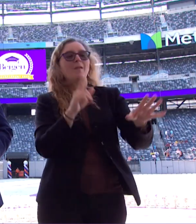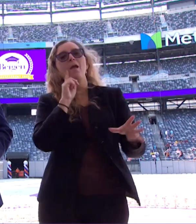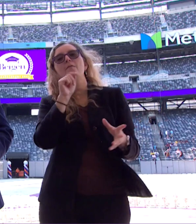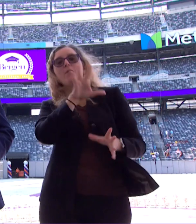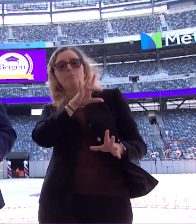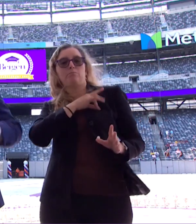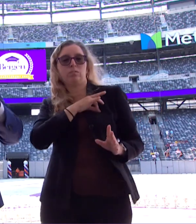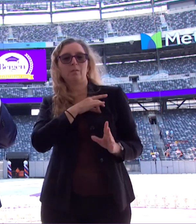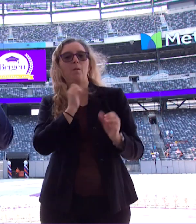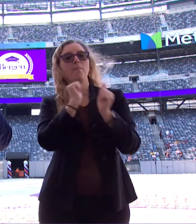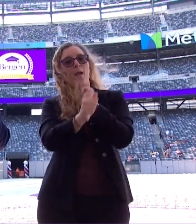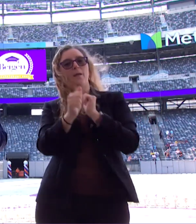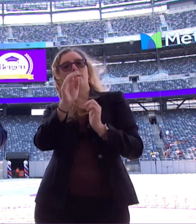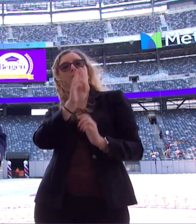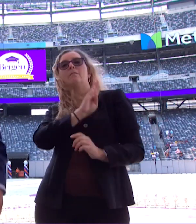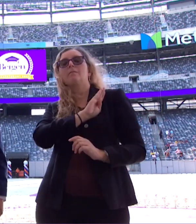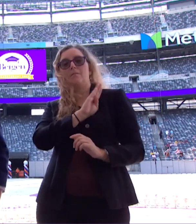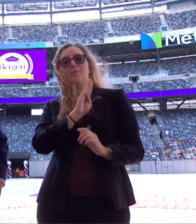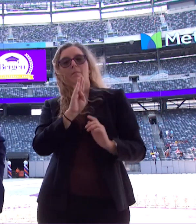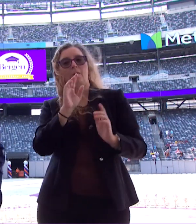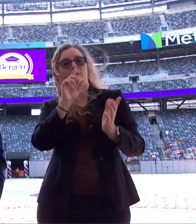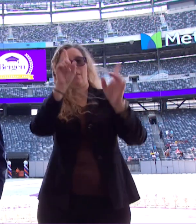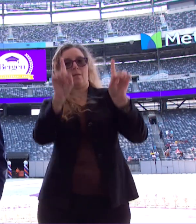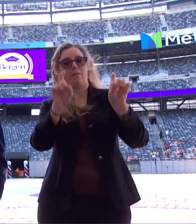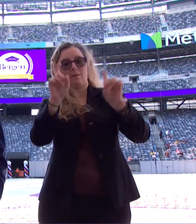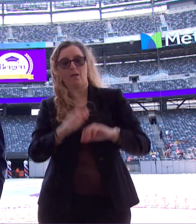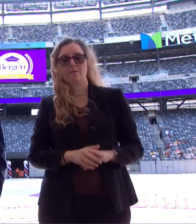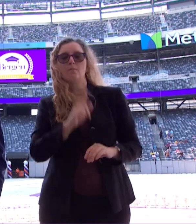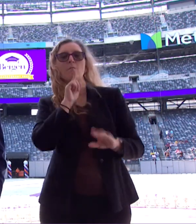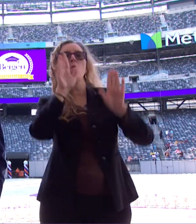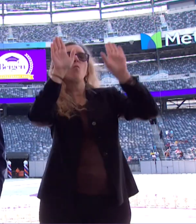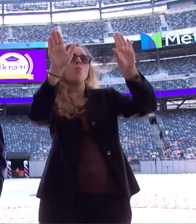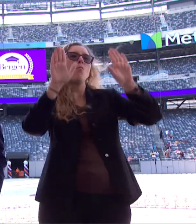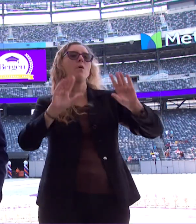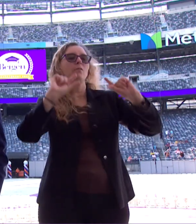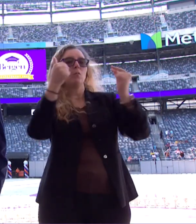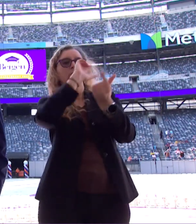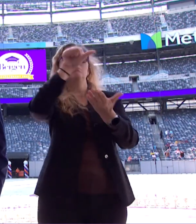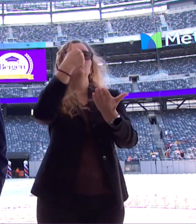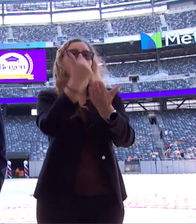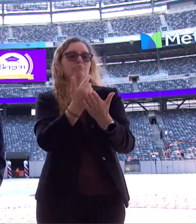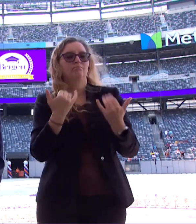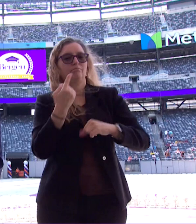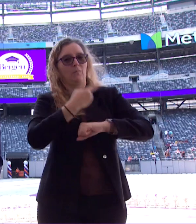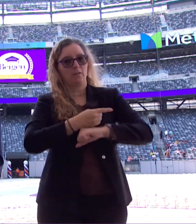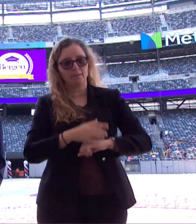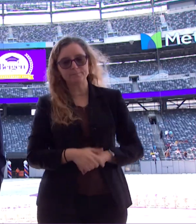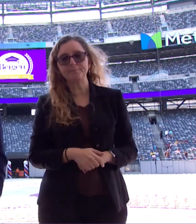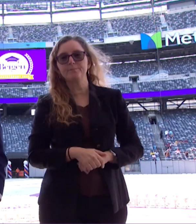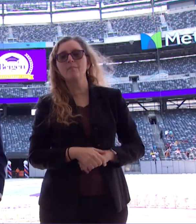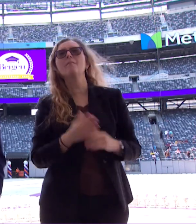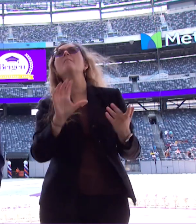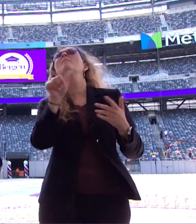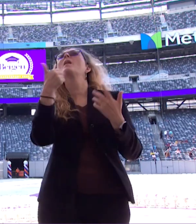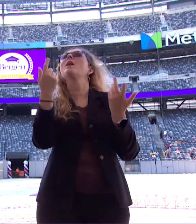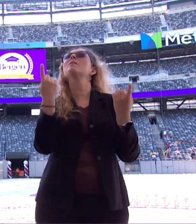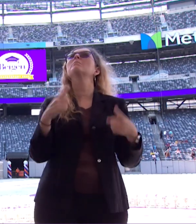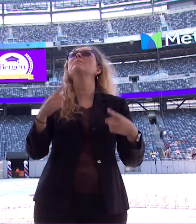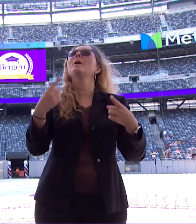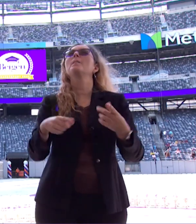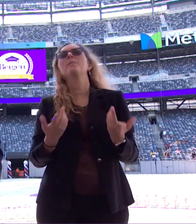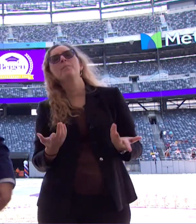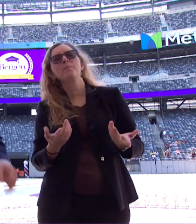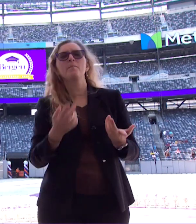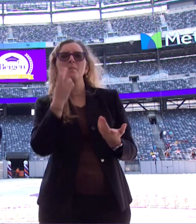board. So just a terrific group of graduates here today. Okay, so what else? What else is